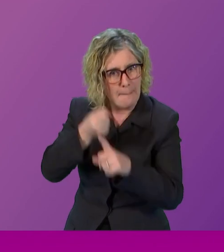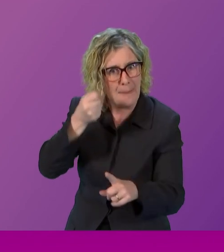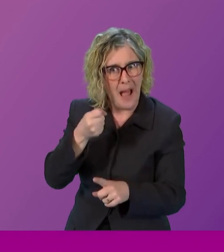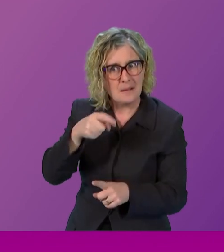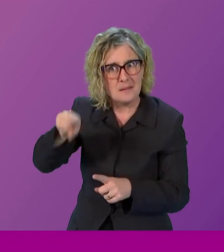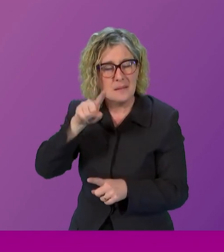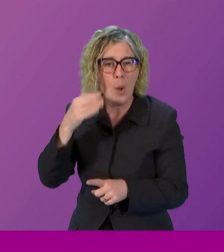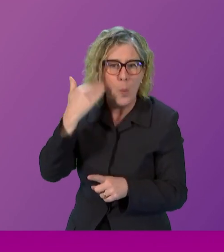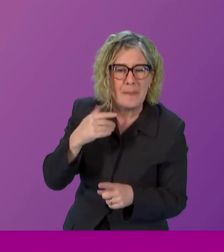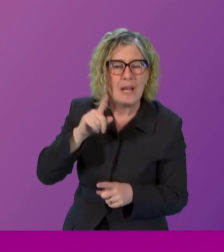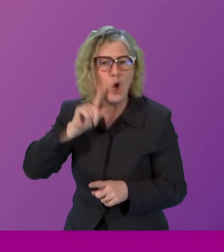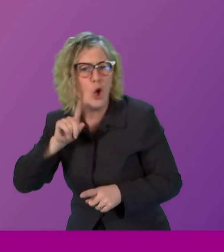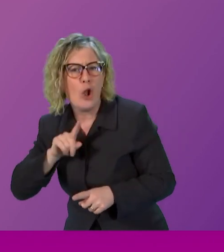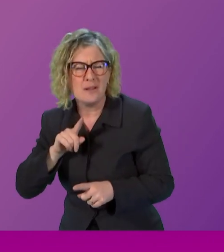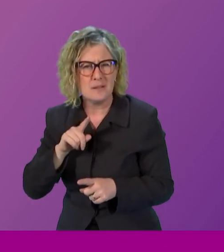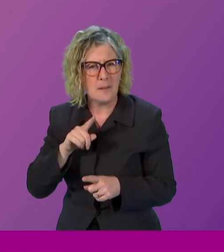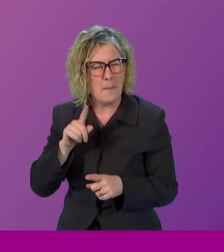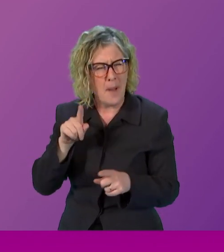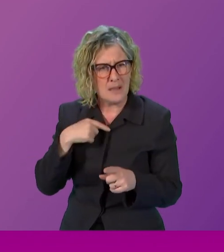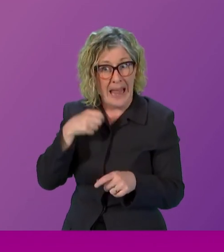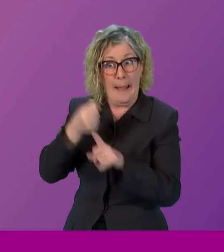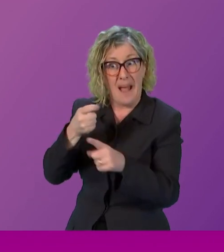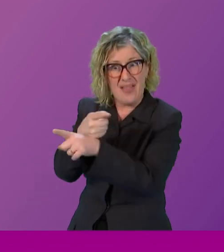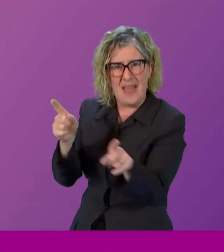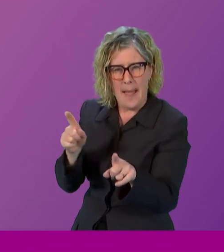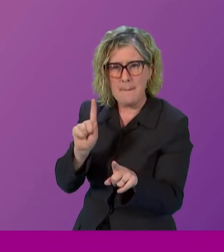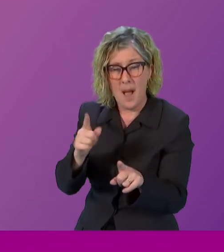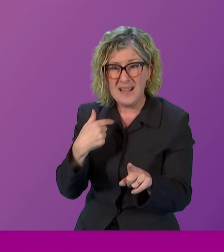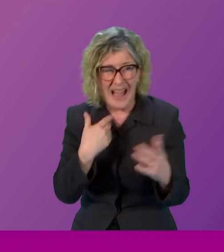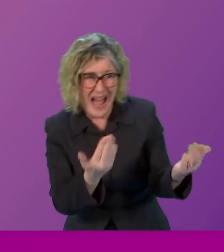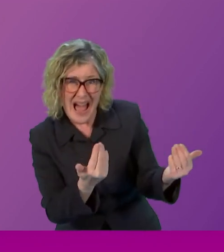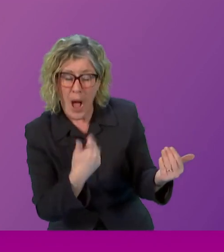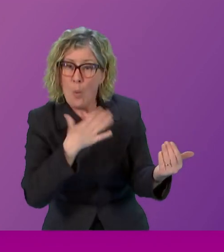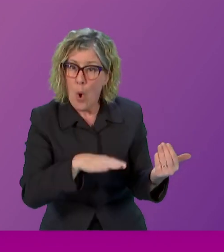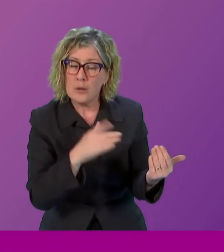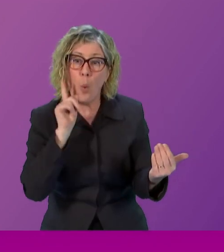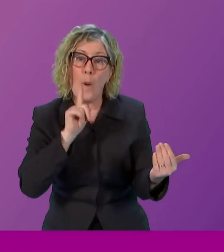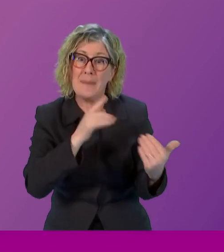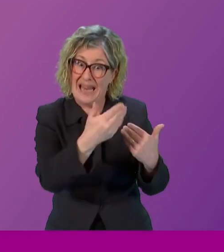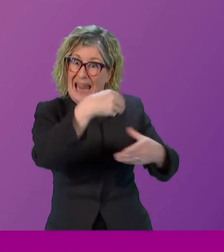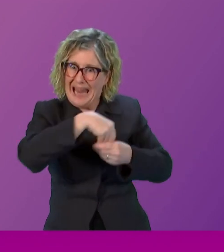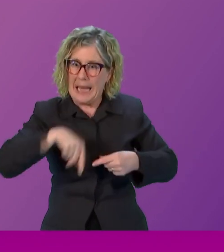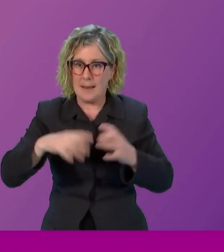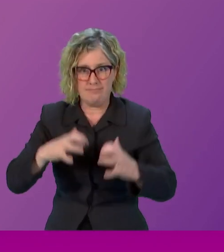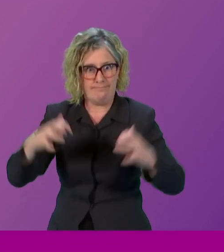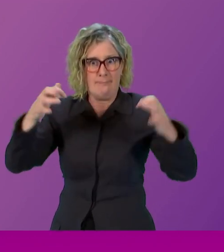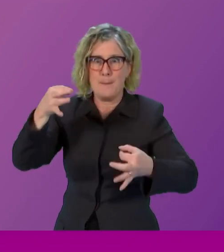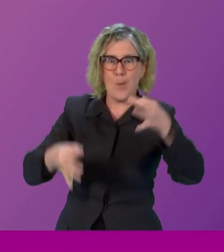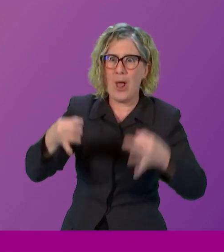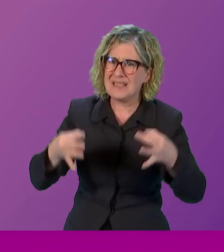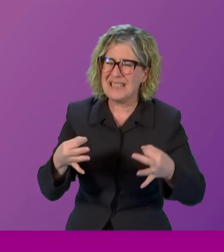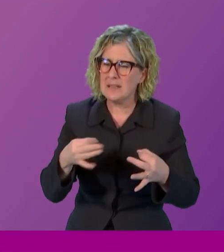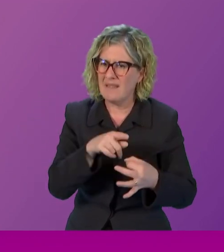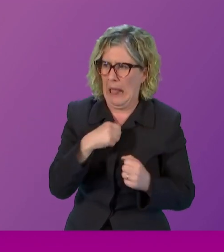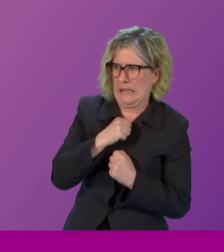but in particular on our ability to attract women into public life the environment in politics